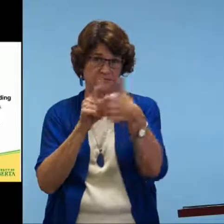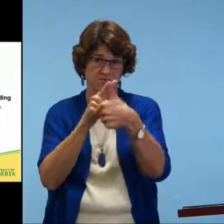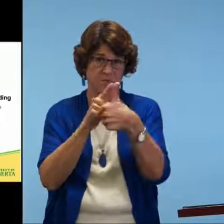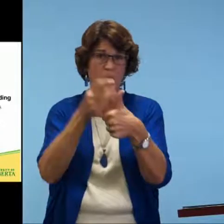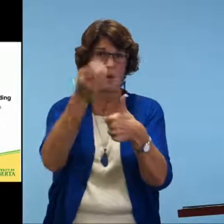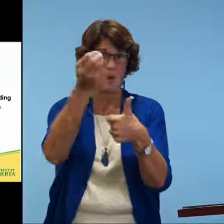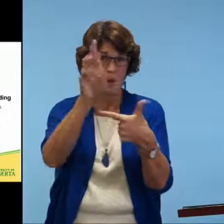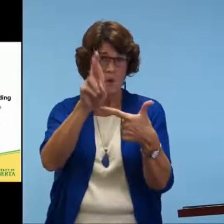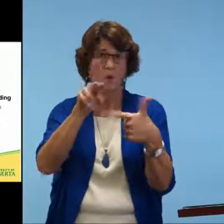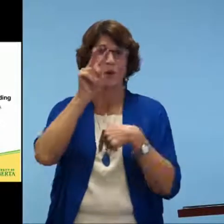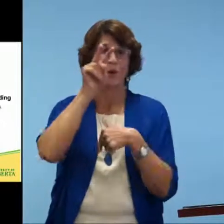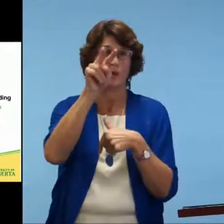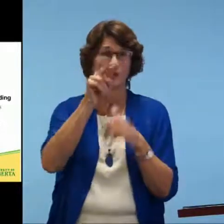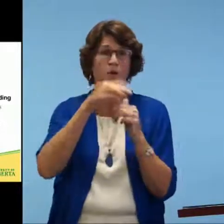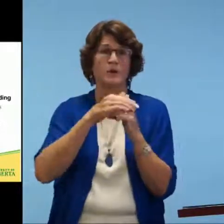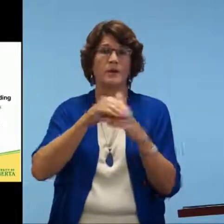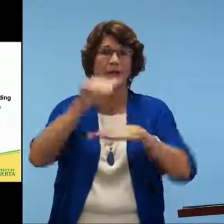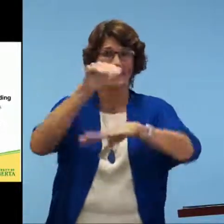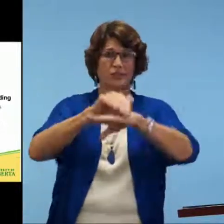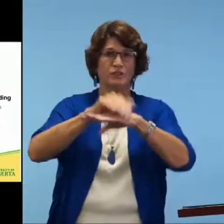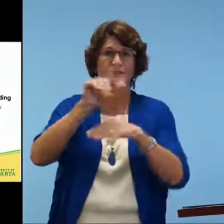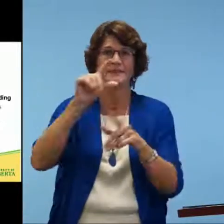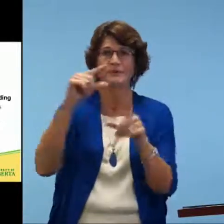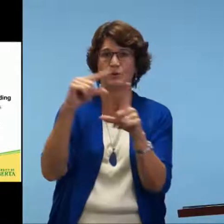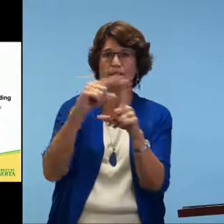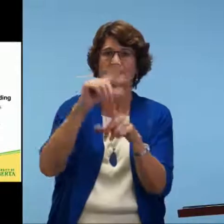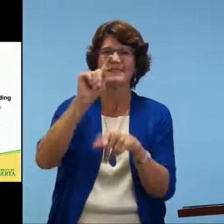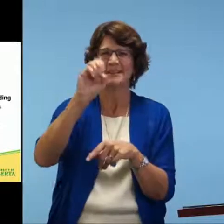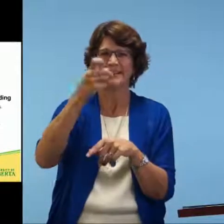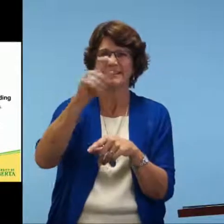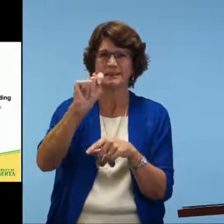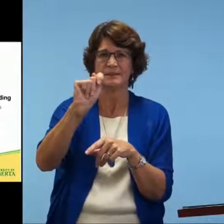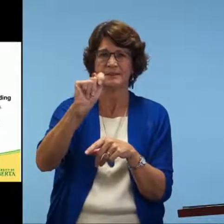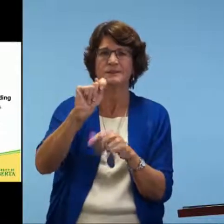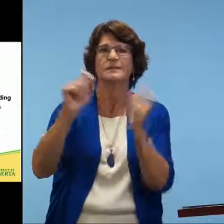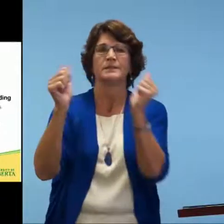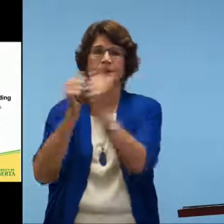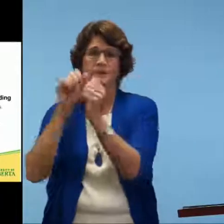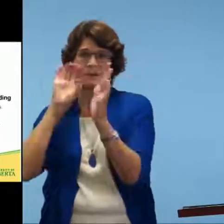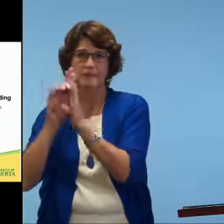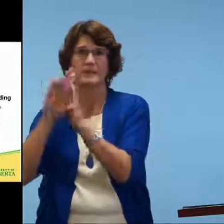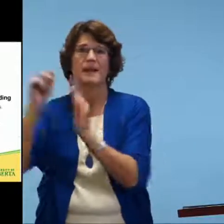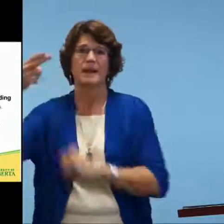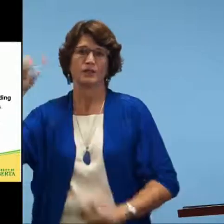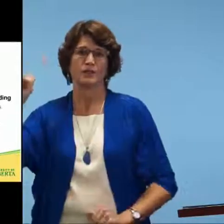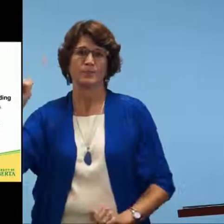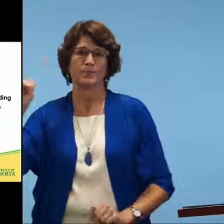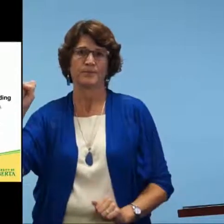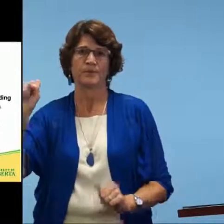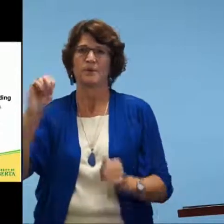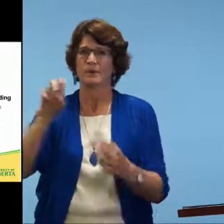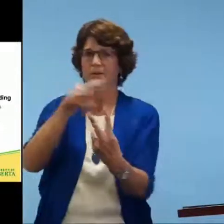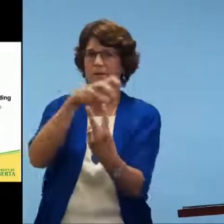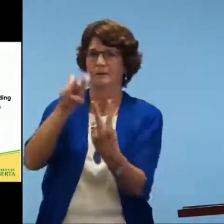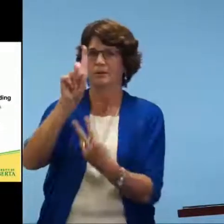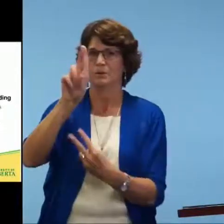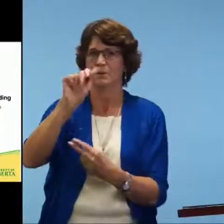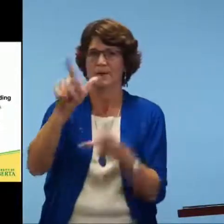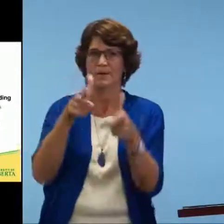handshape, you match it with the picture. There could be an English word, English text, then you would match it with the handshape. So